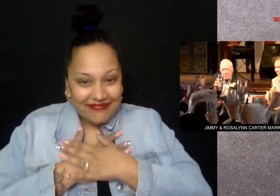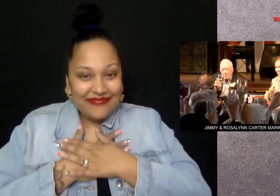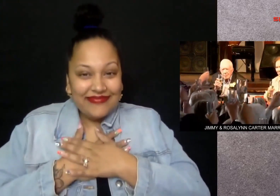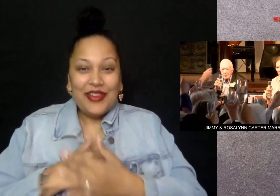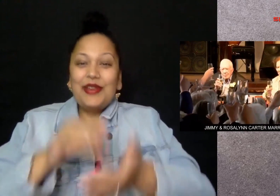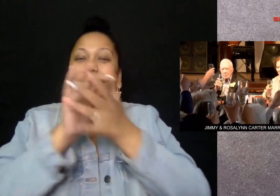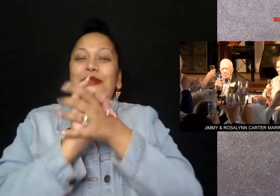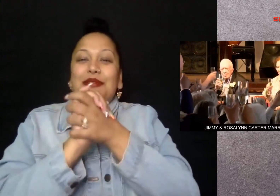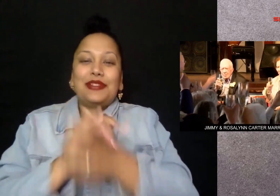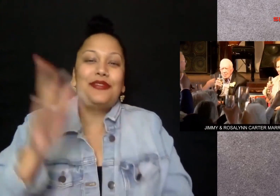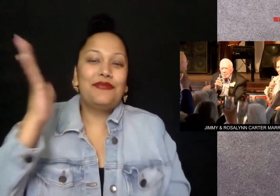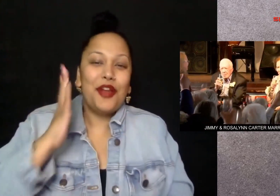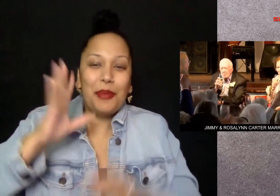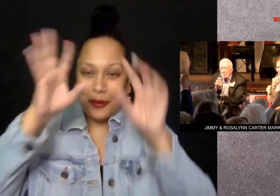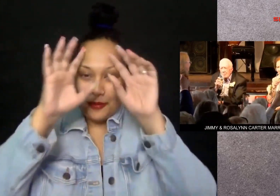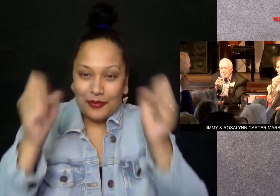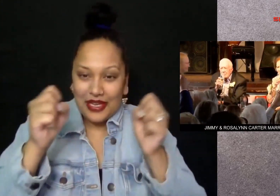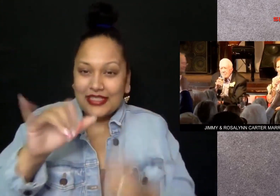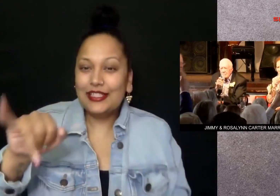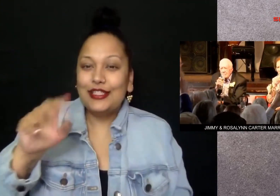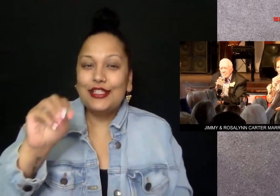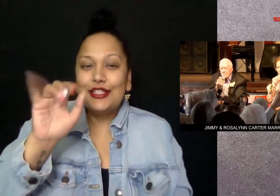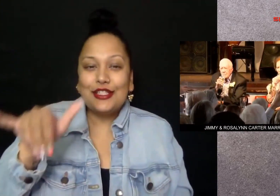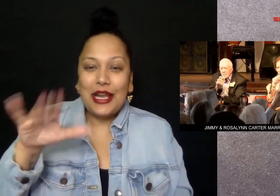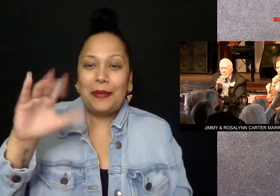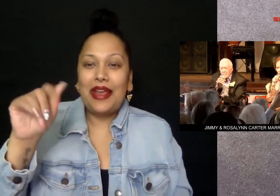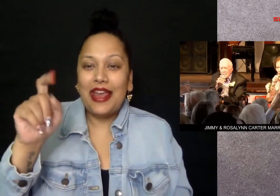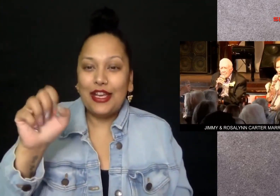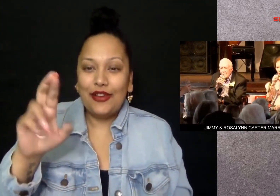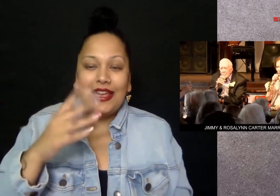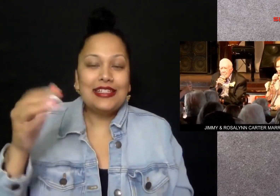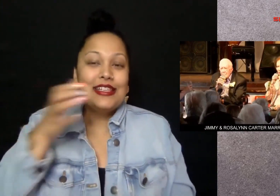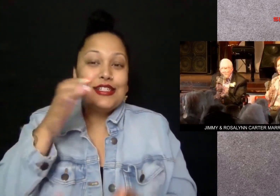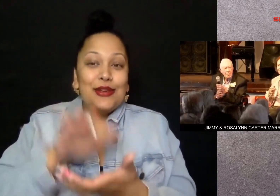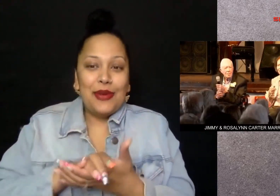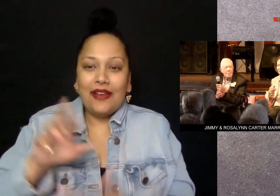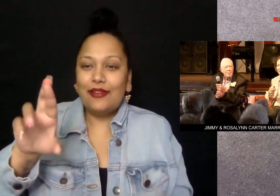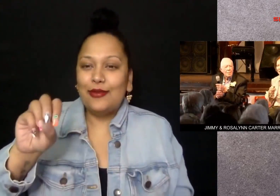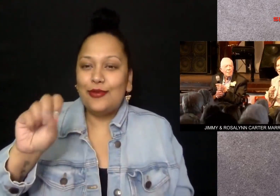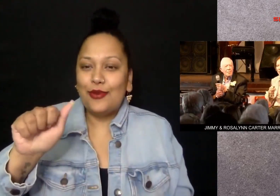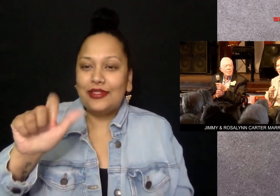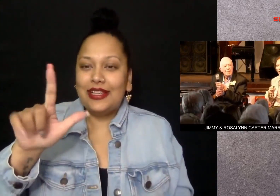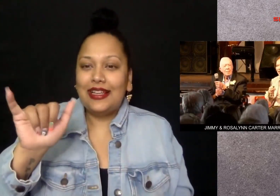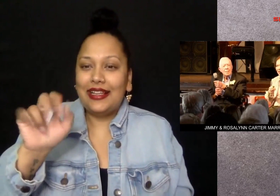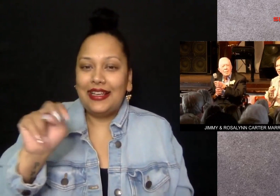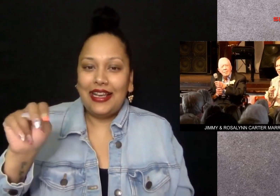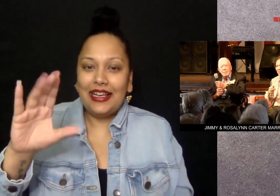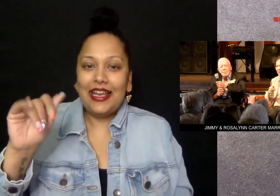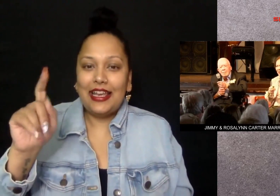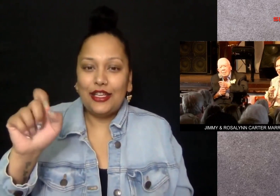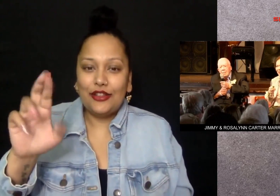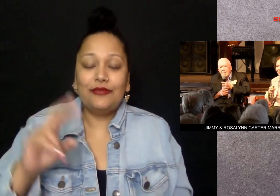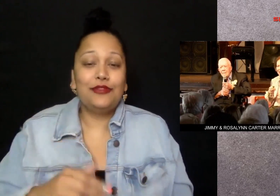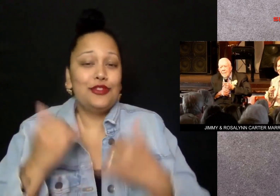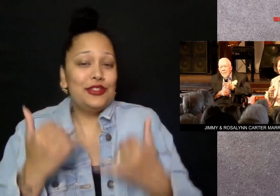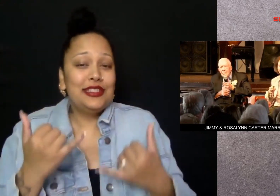Congratulations to former President Jimmy Carter and his wife, Rosalyn Carter Today,